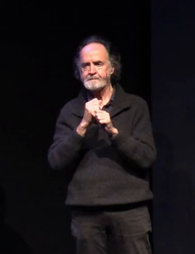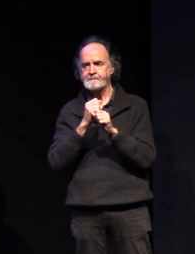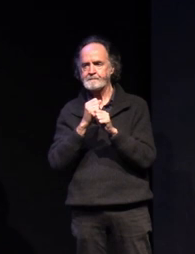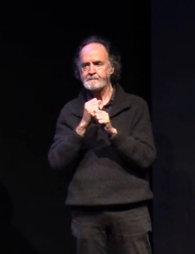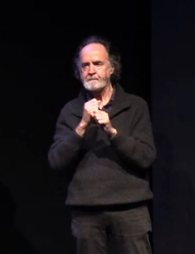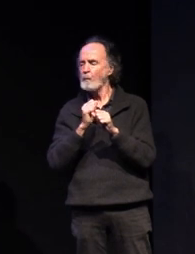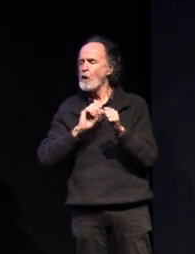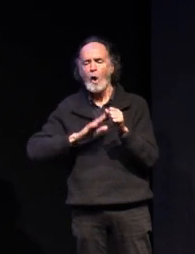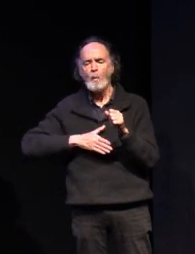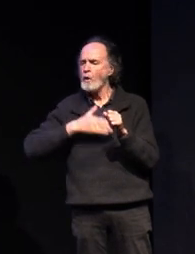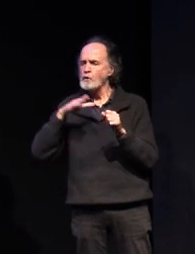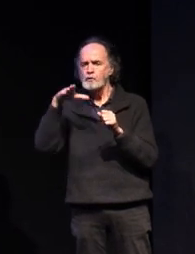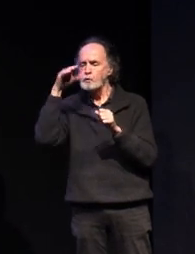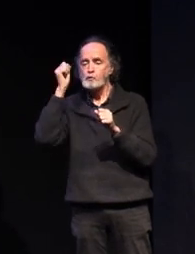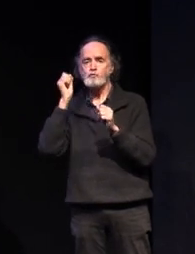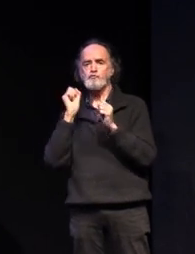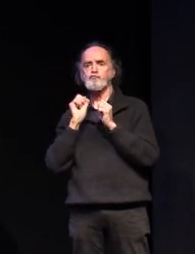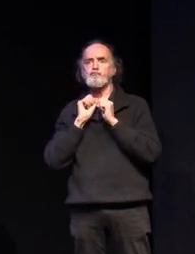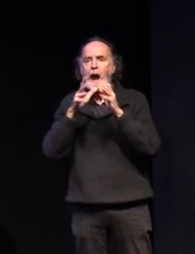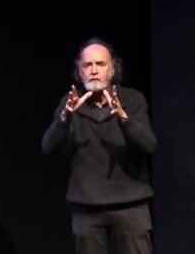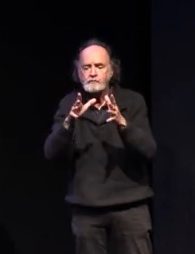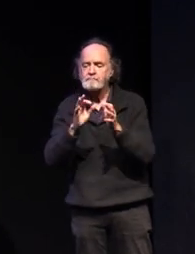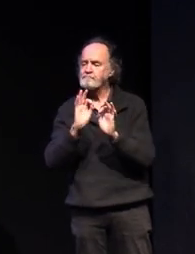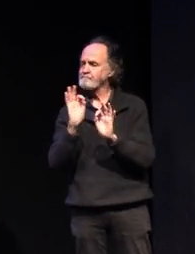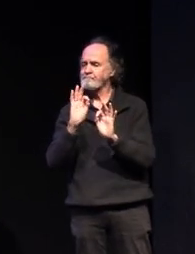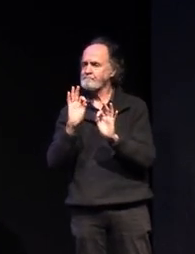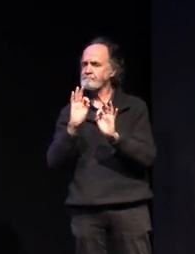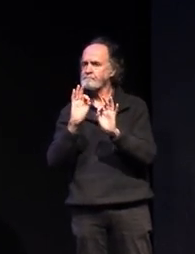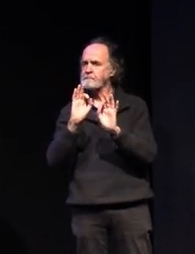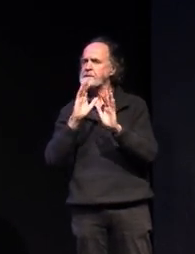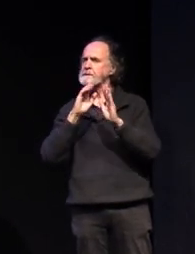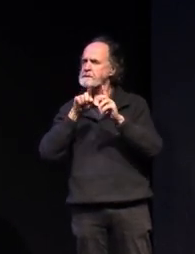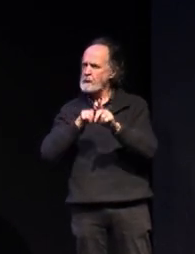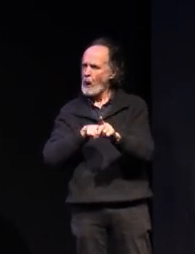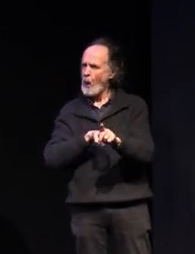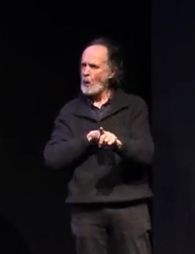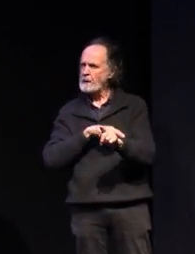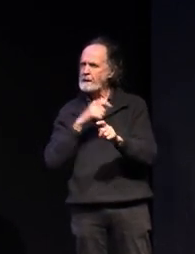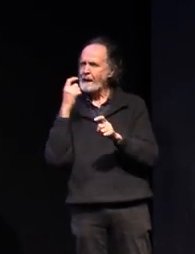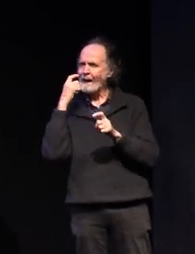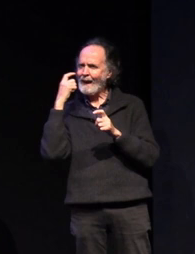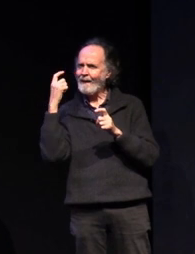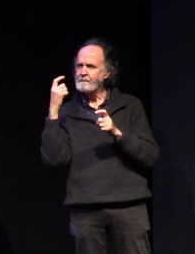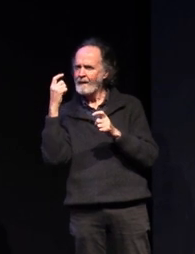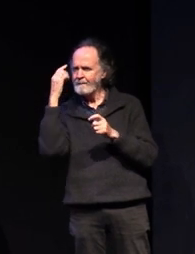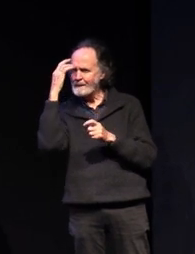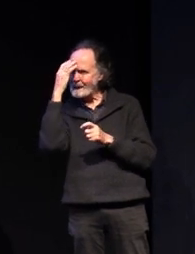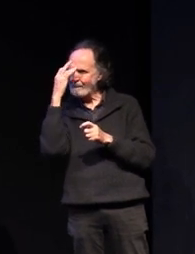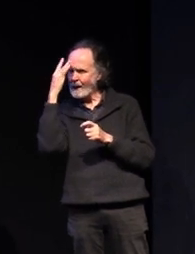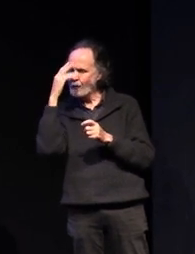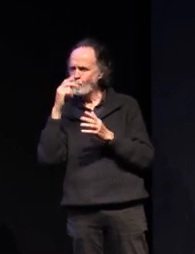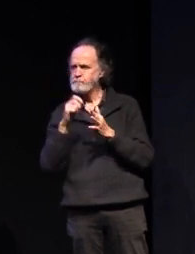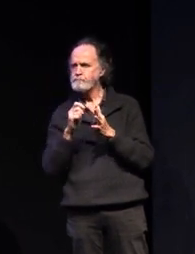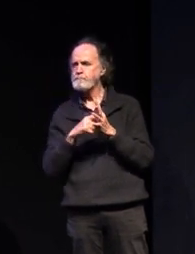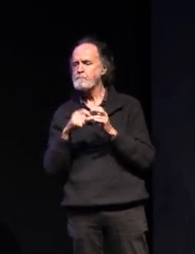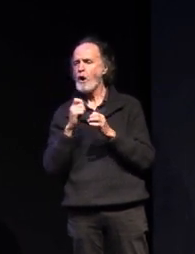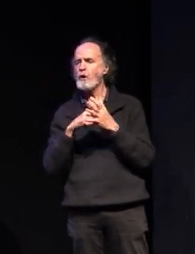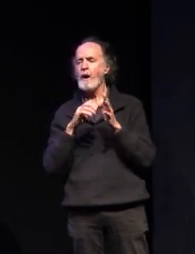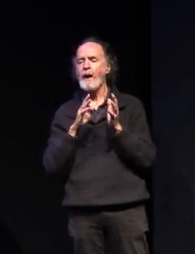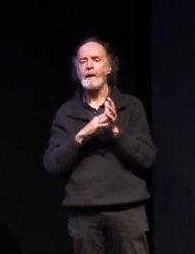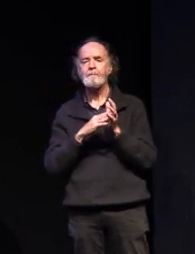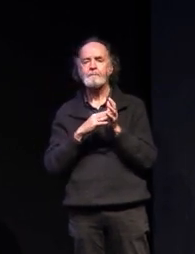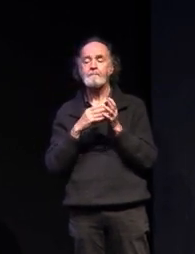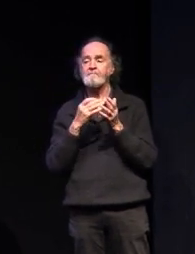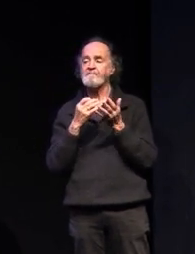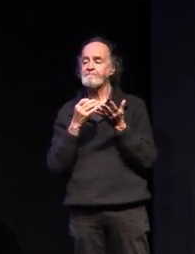don't want students rushing in we want you to thoroughly consider your program so there's no preferences there's no um disadvantage